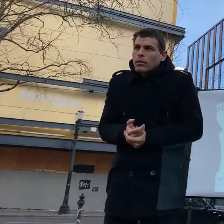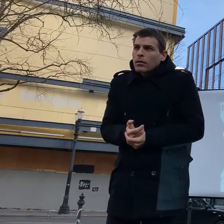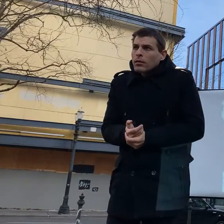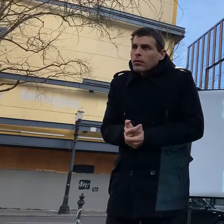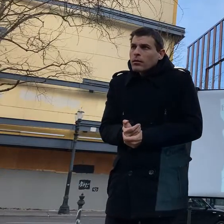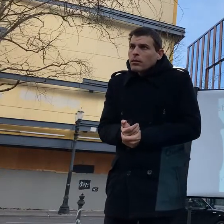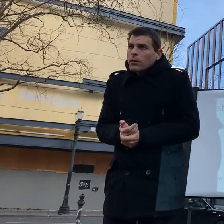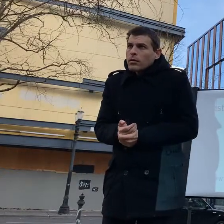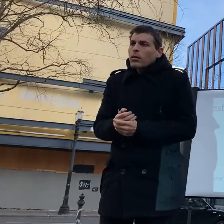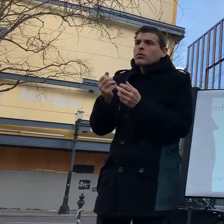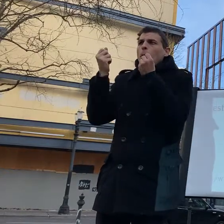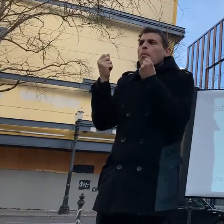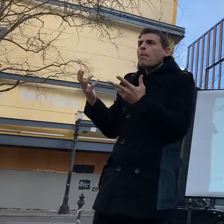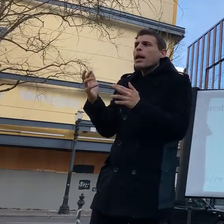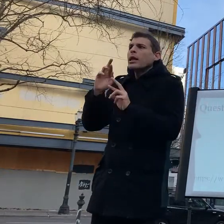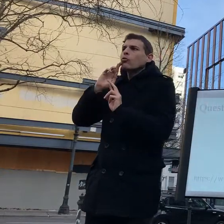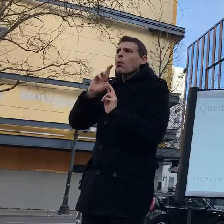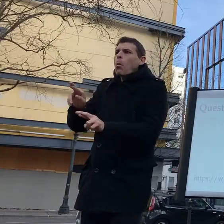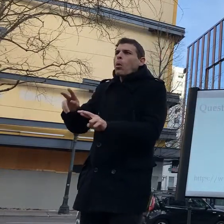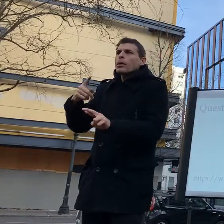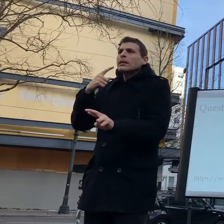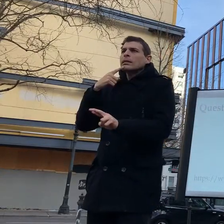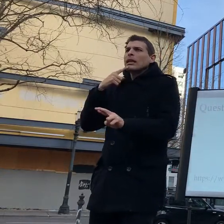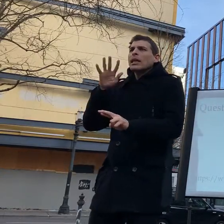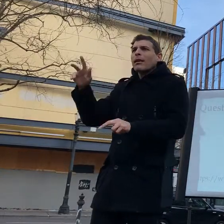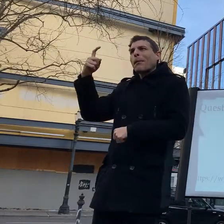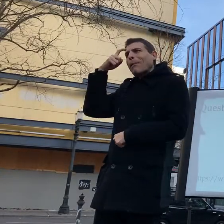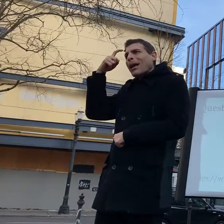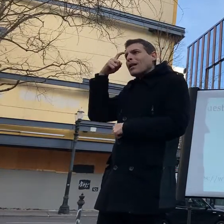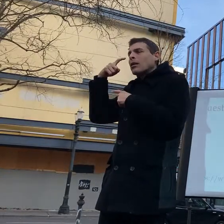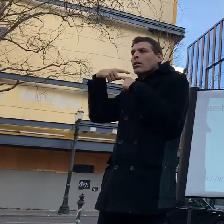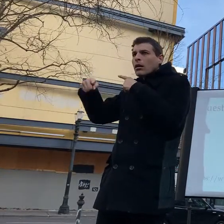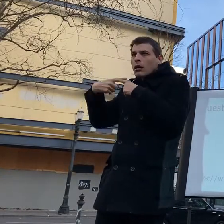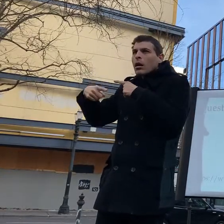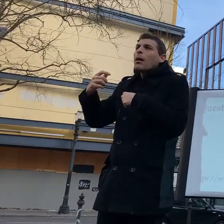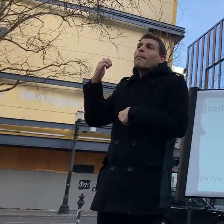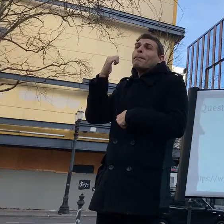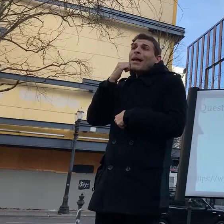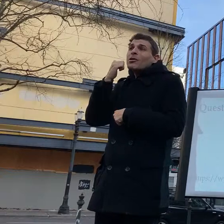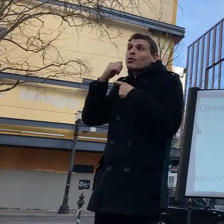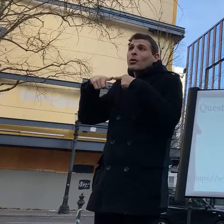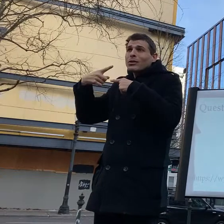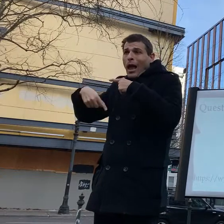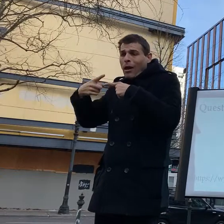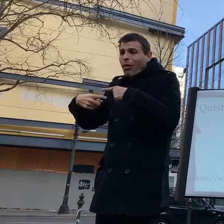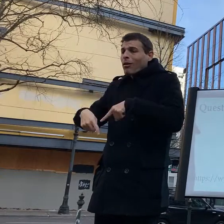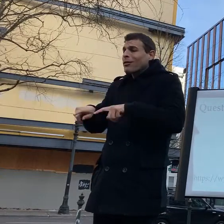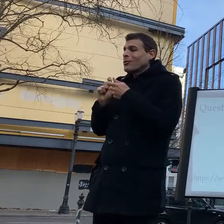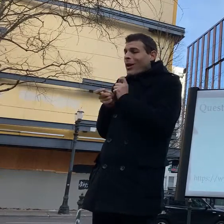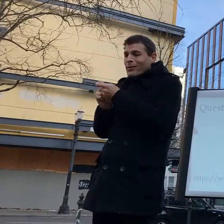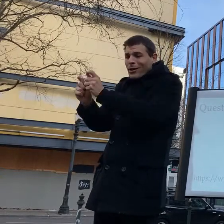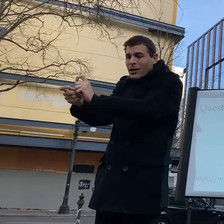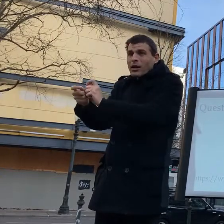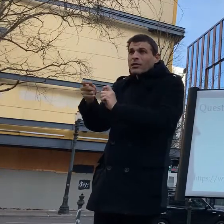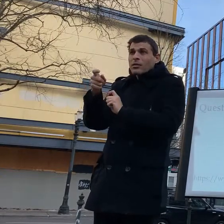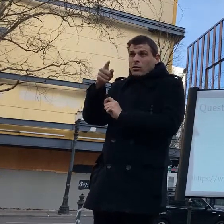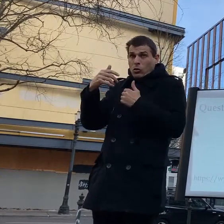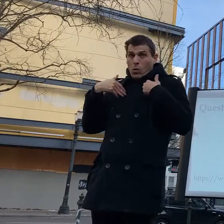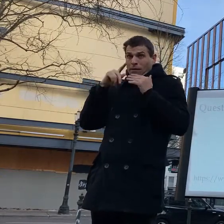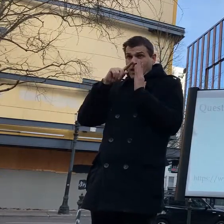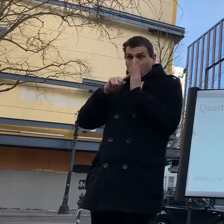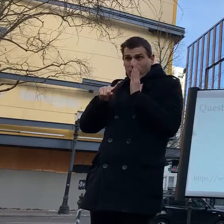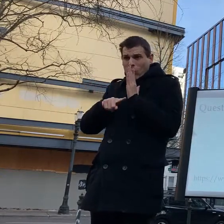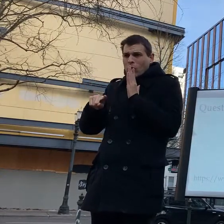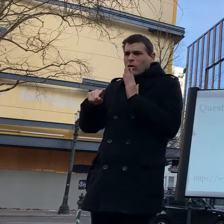that's a really important question uh i would like to point out that there has been a body of research